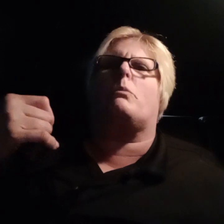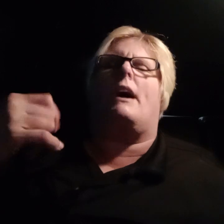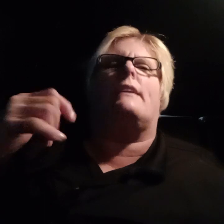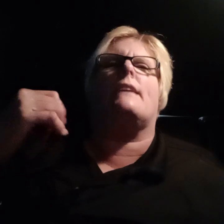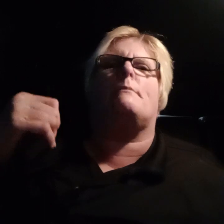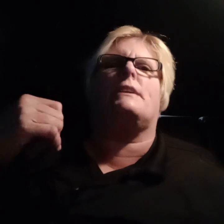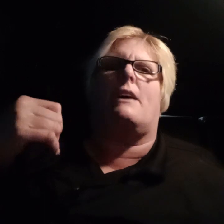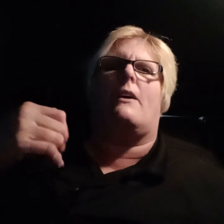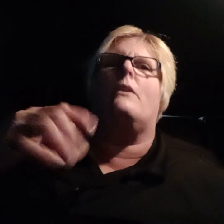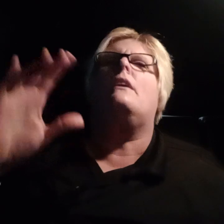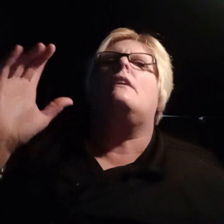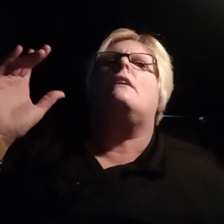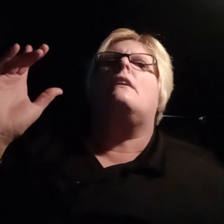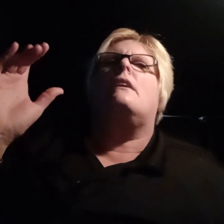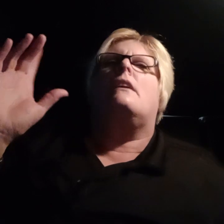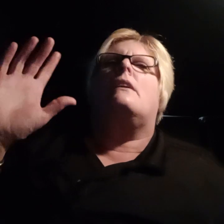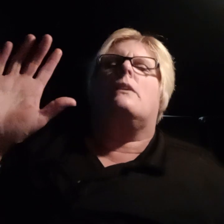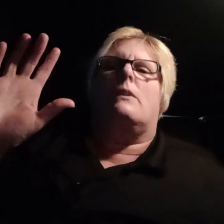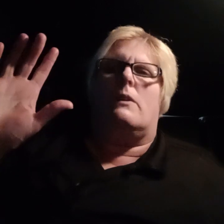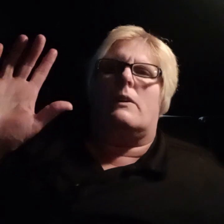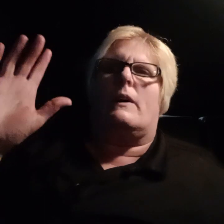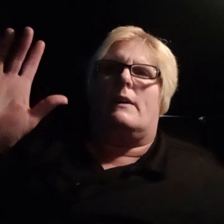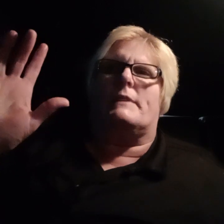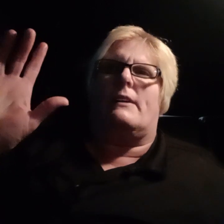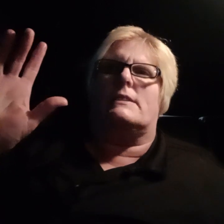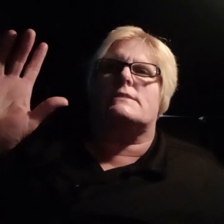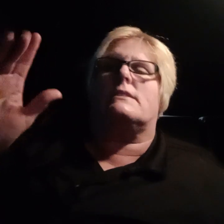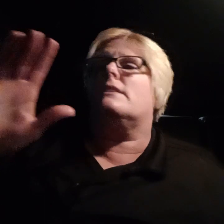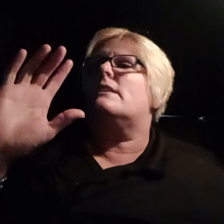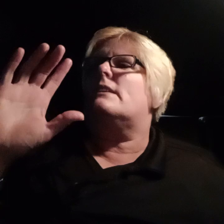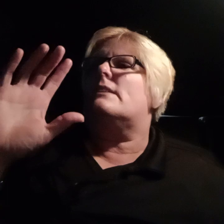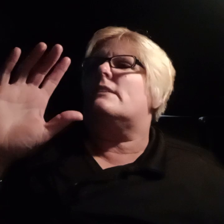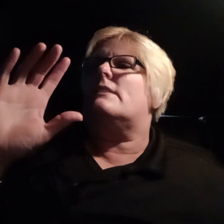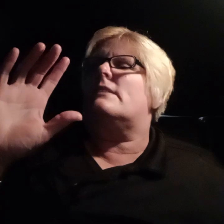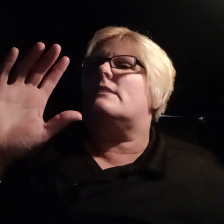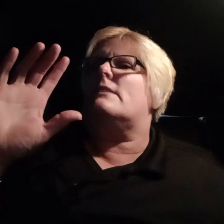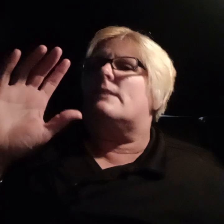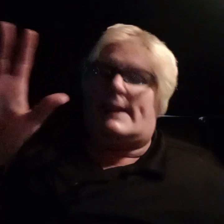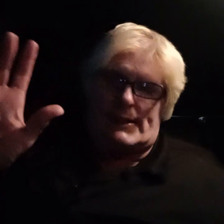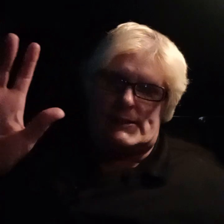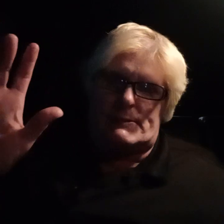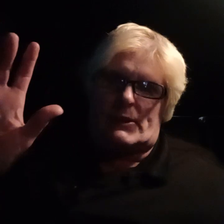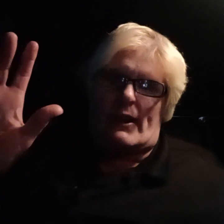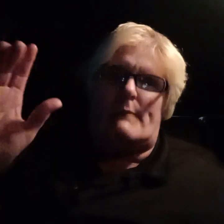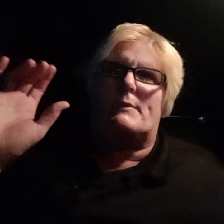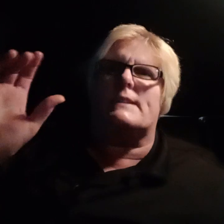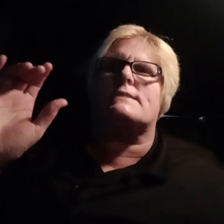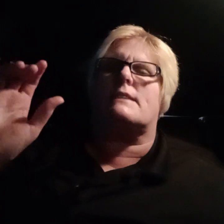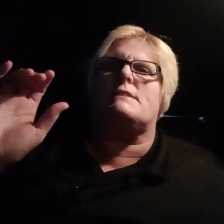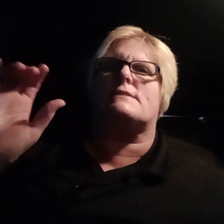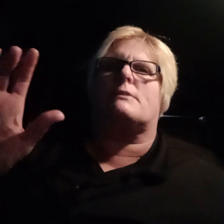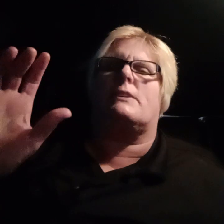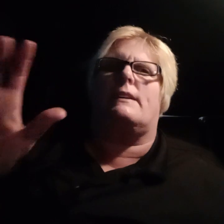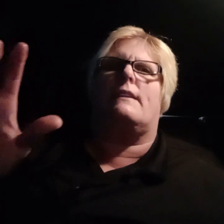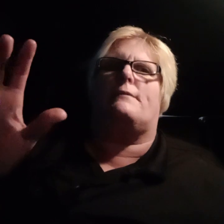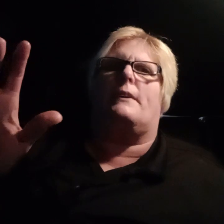or what? Let me know. Oh, calm down, Lisa. Like and subscribe. Please give me some good info.